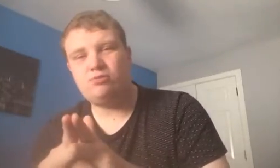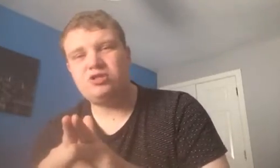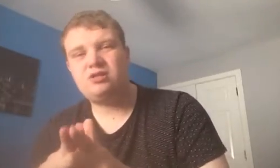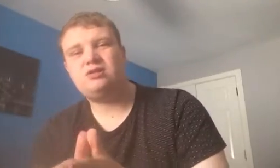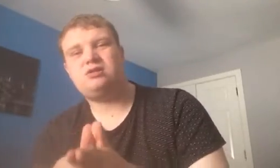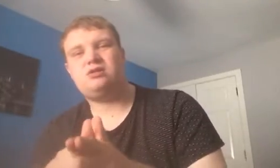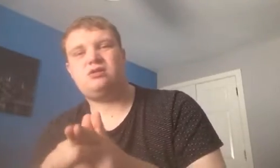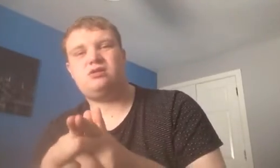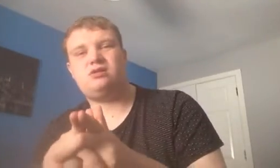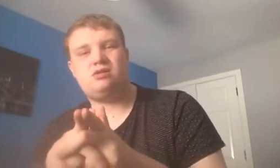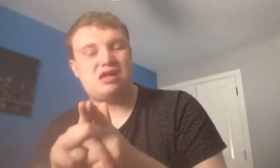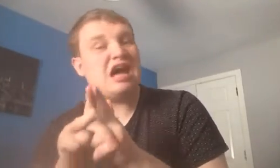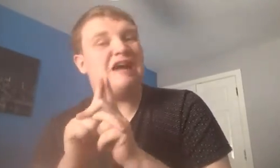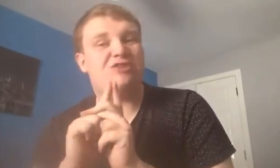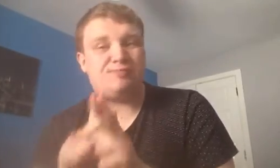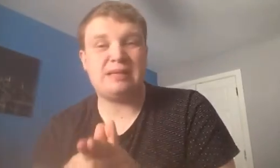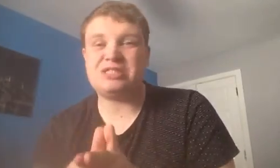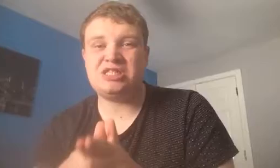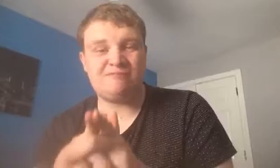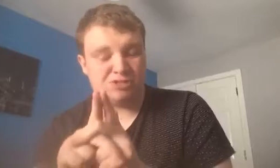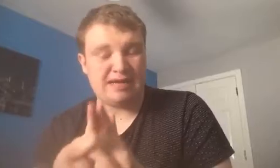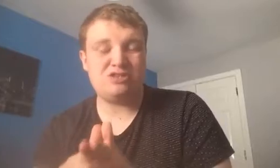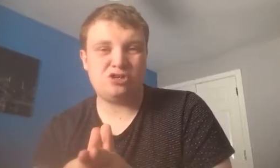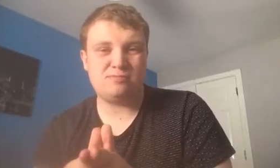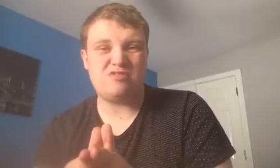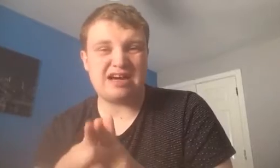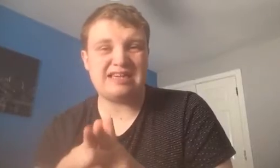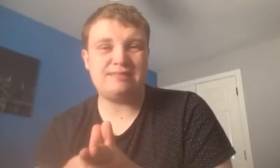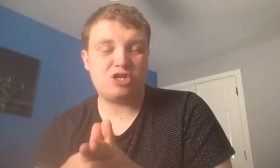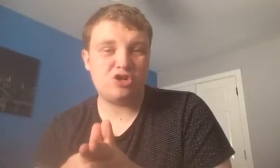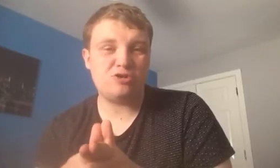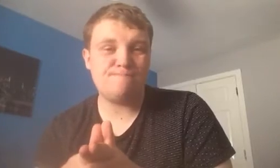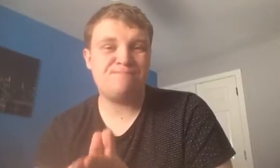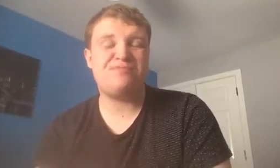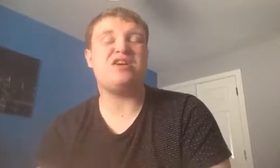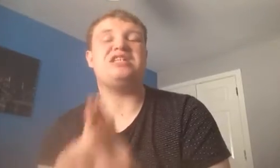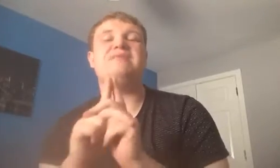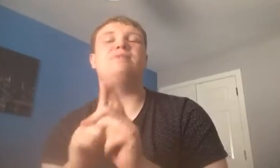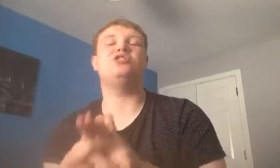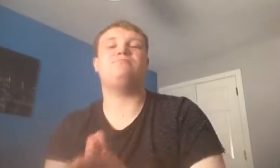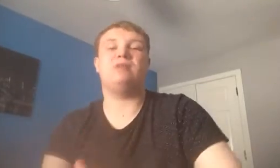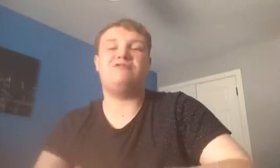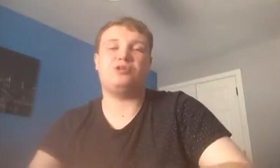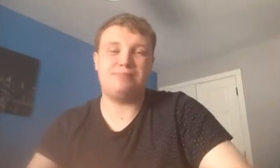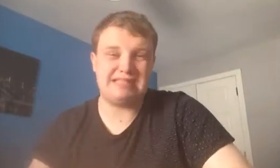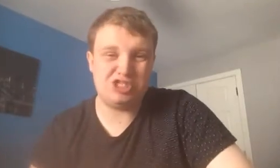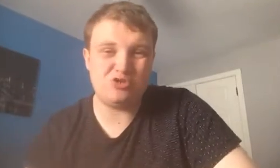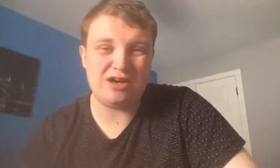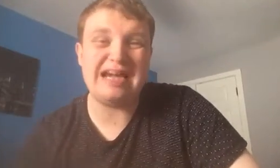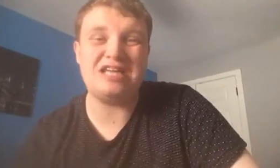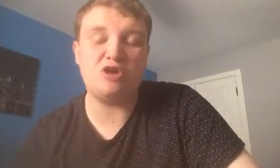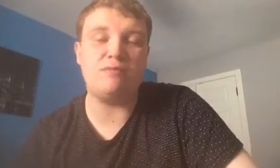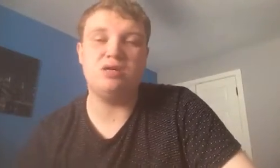would. Like I said, spend that kind of money on him, then he must have some potential ahead of him.